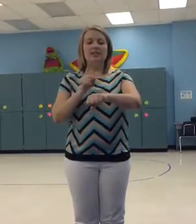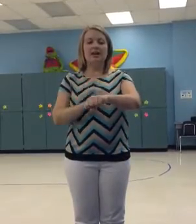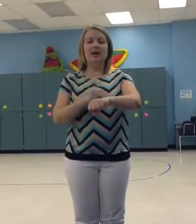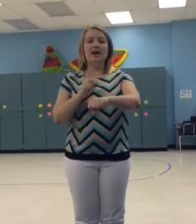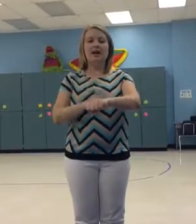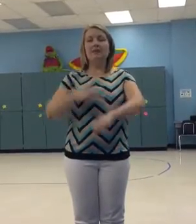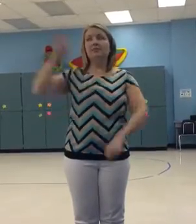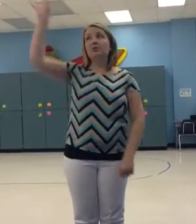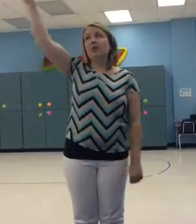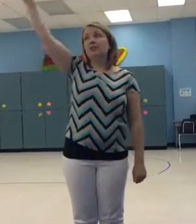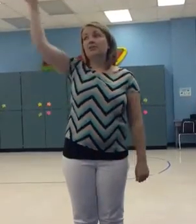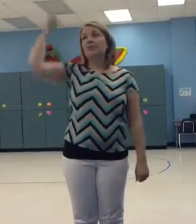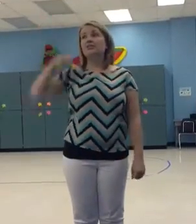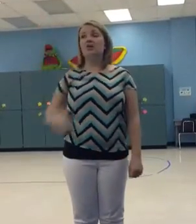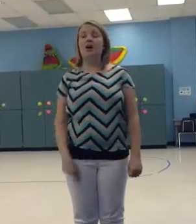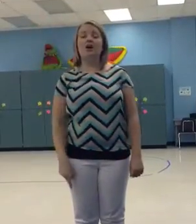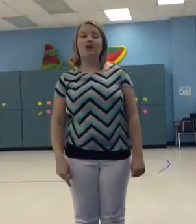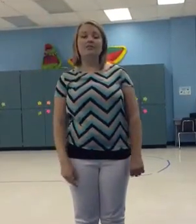time to reach for the stars